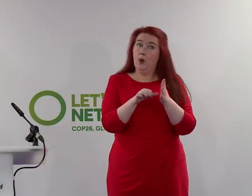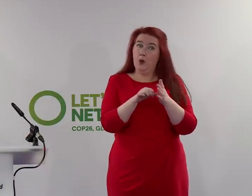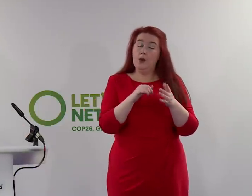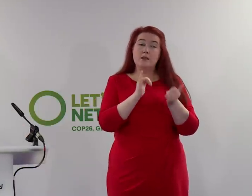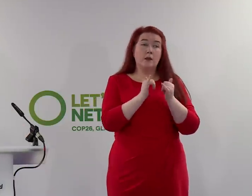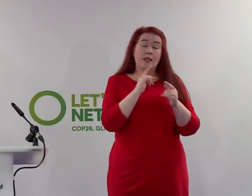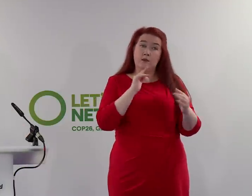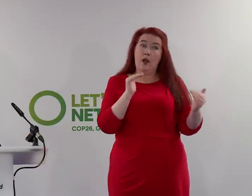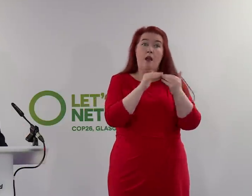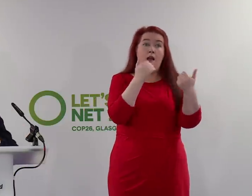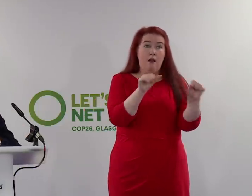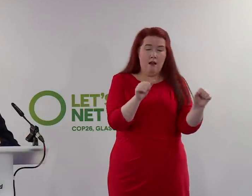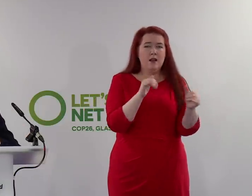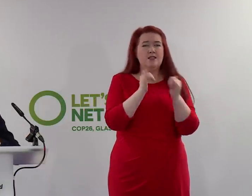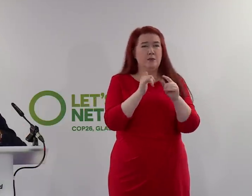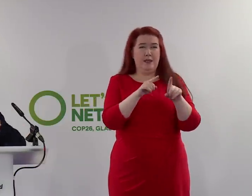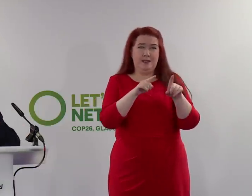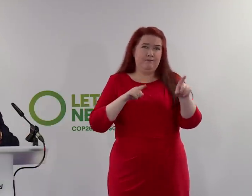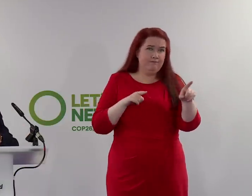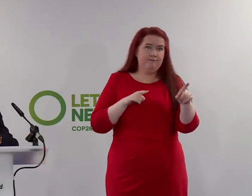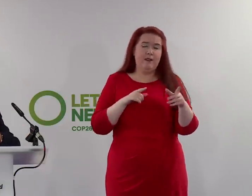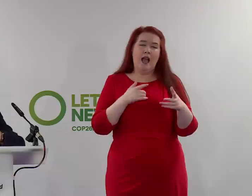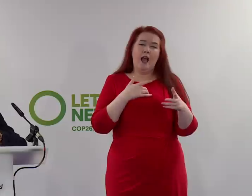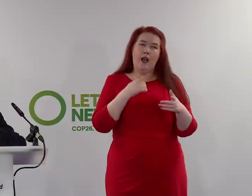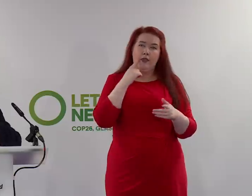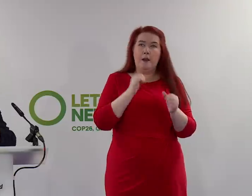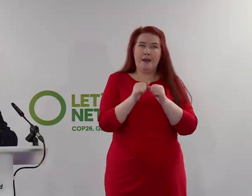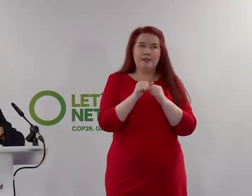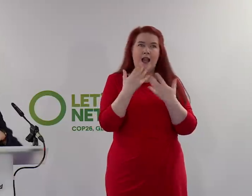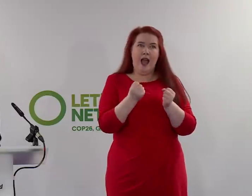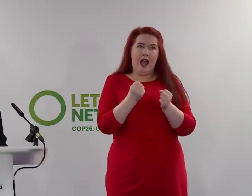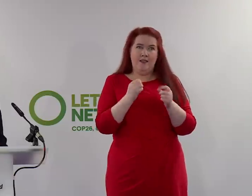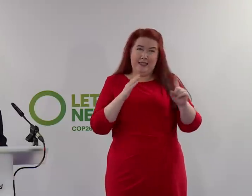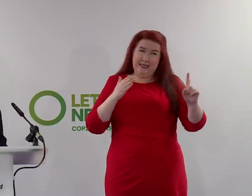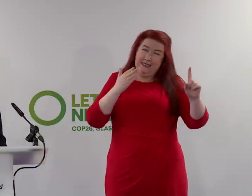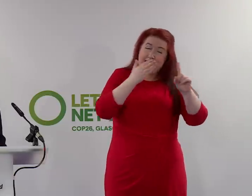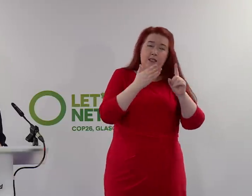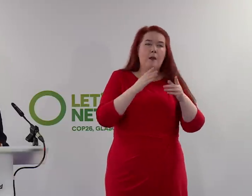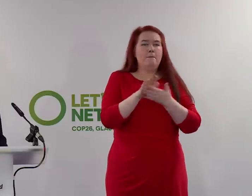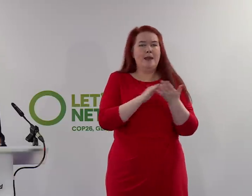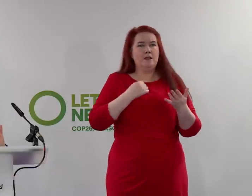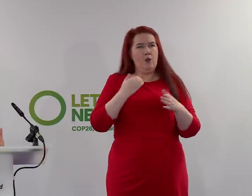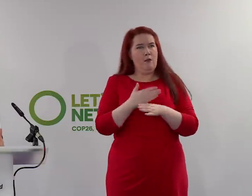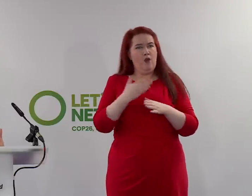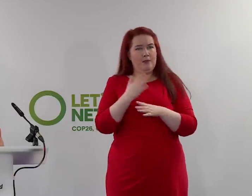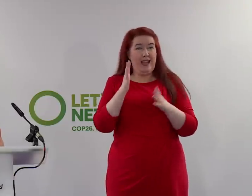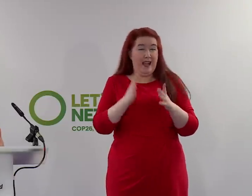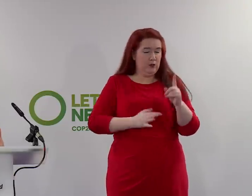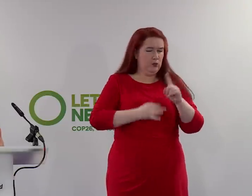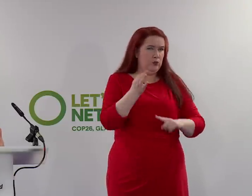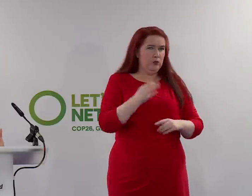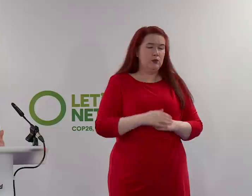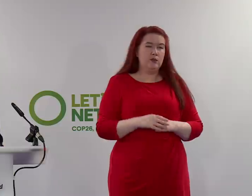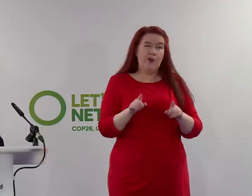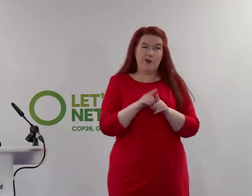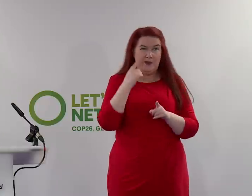fall short of meeting them. I would rather have stretching targets that pull our OHO performance. And we have got to see this in